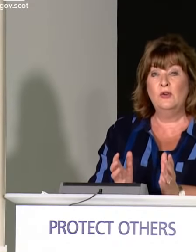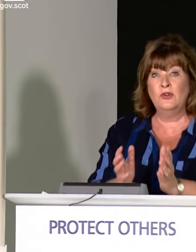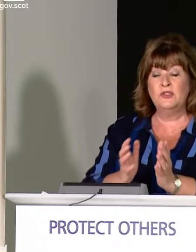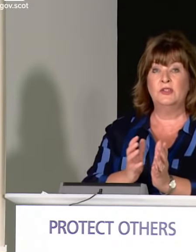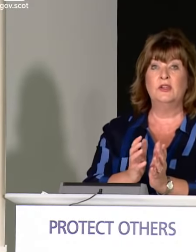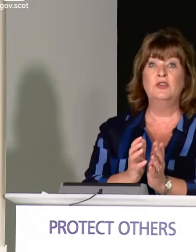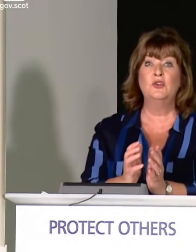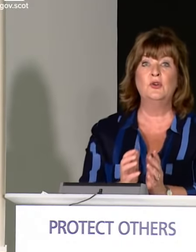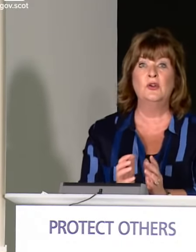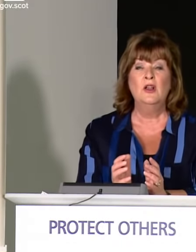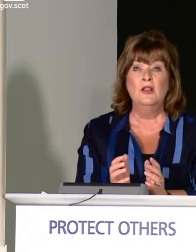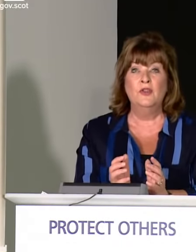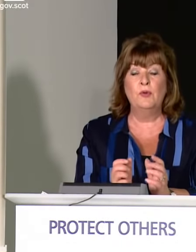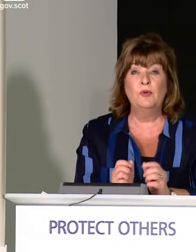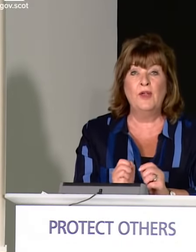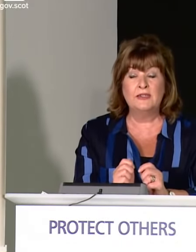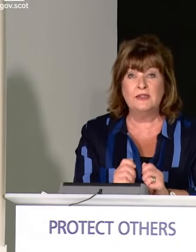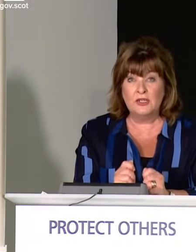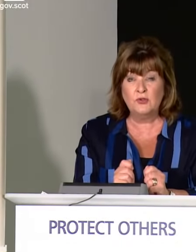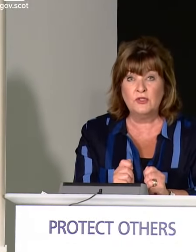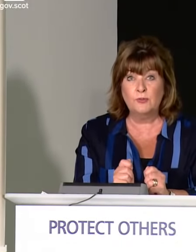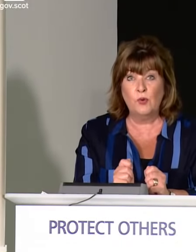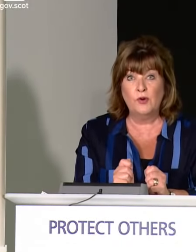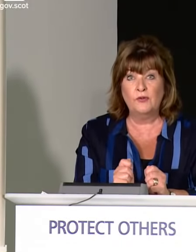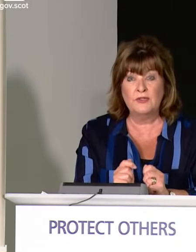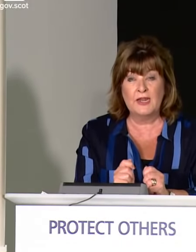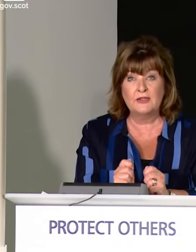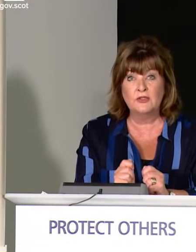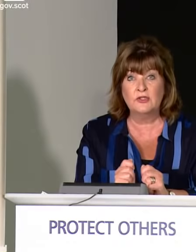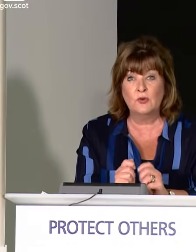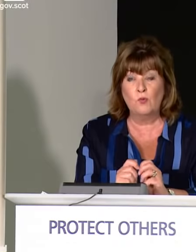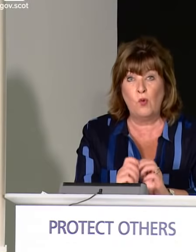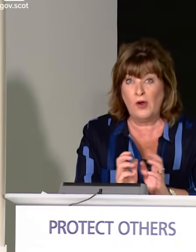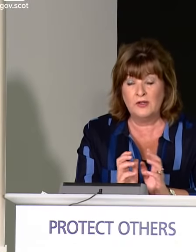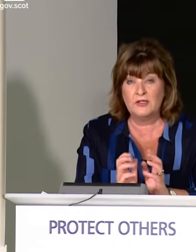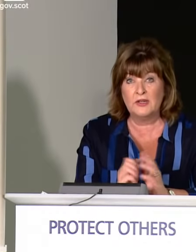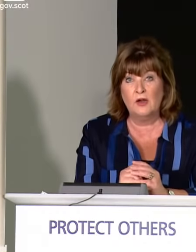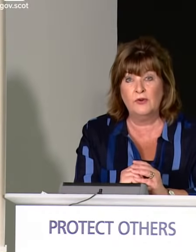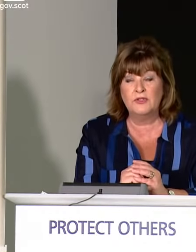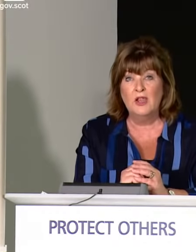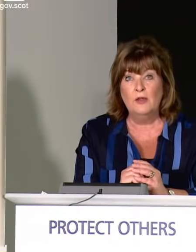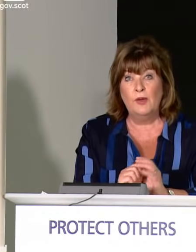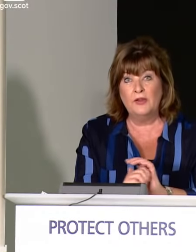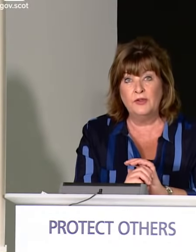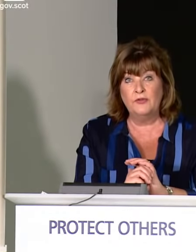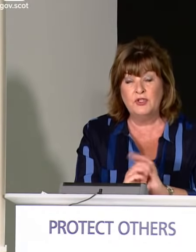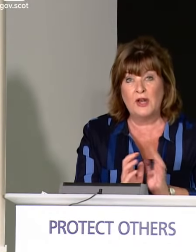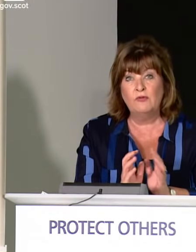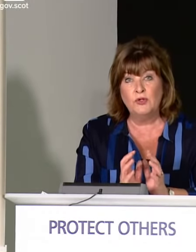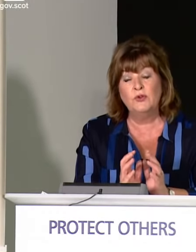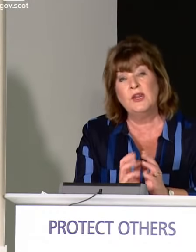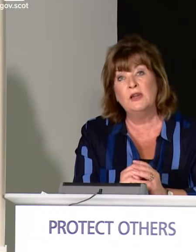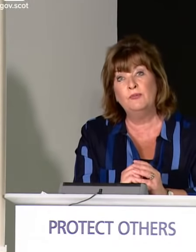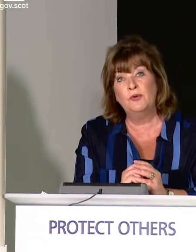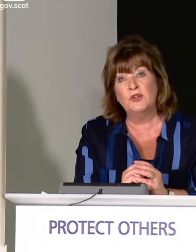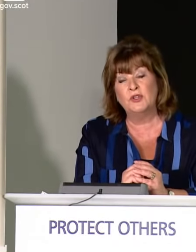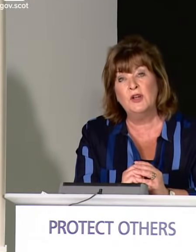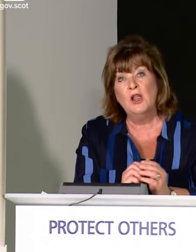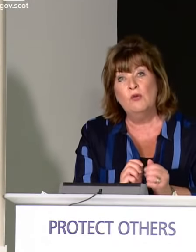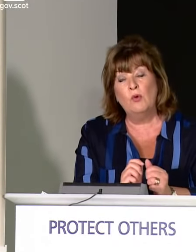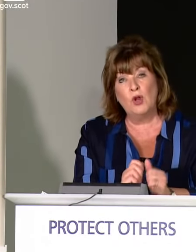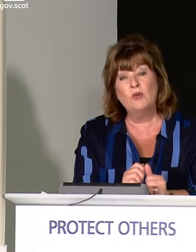in order to ensure that we provided additional support for sectors that weren't covered by the general UK